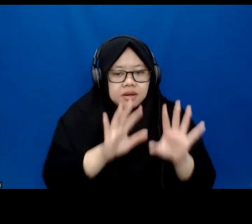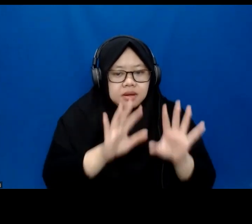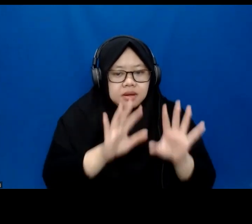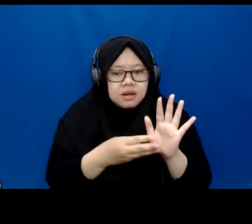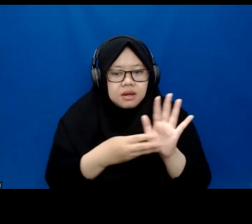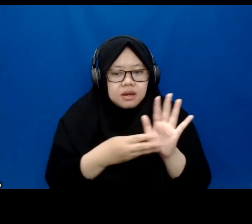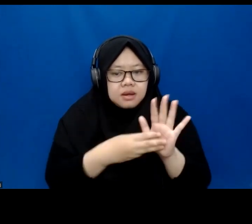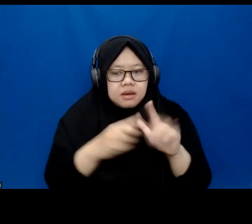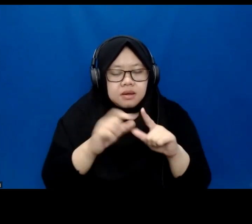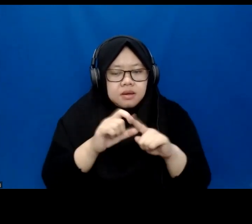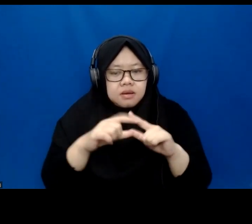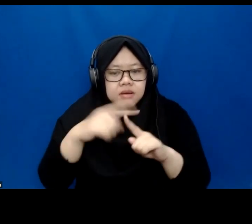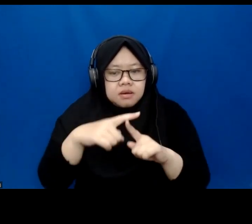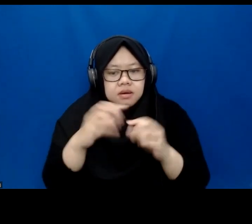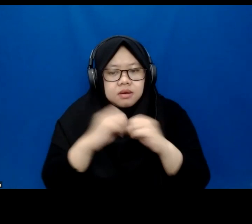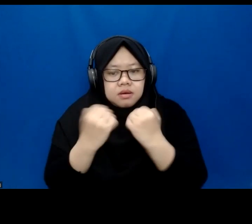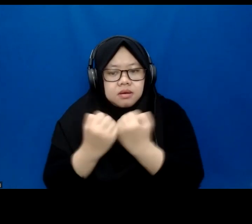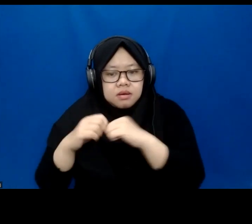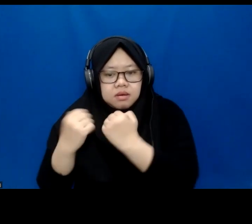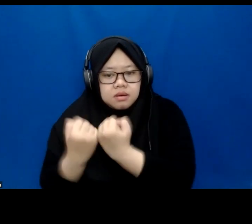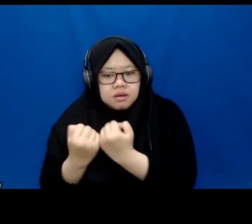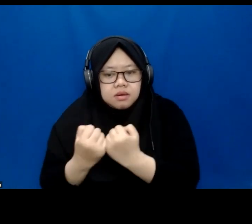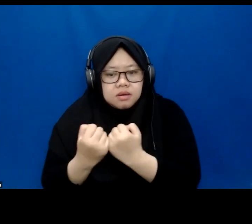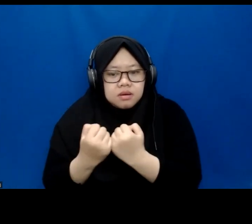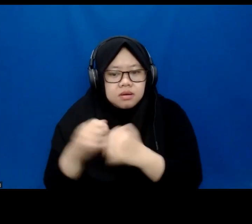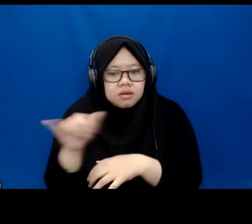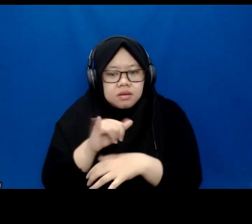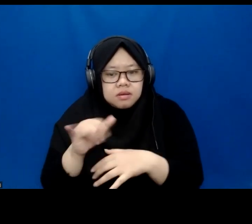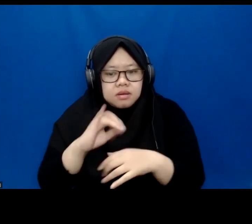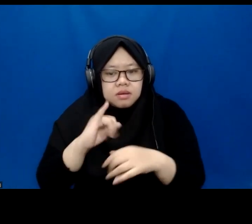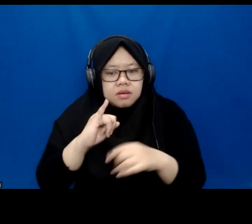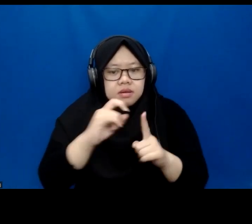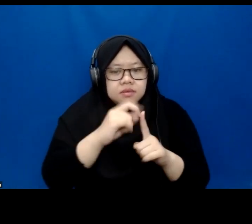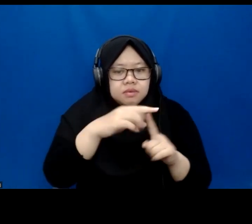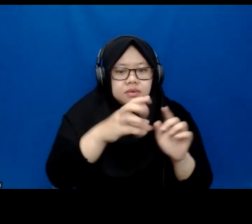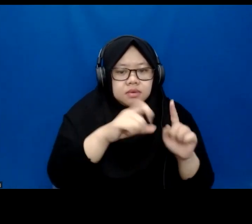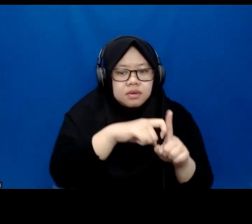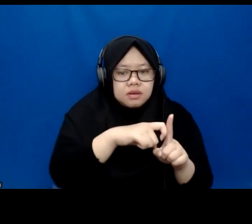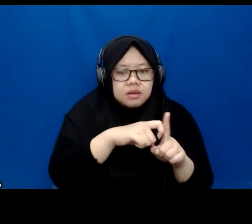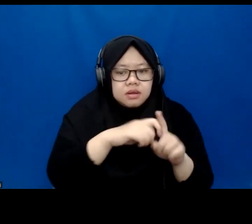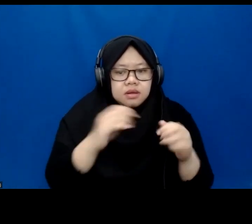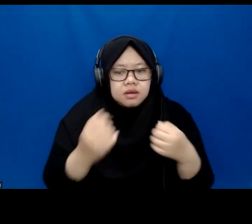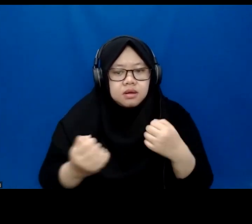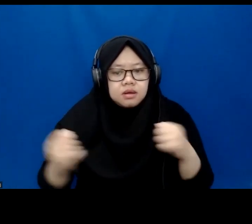organizations with the ratio of if their company have 100